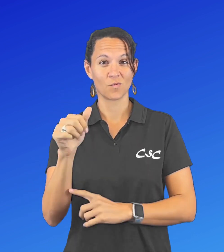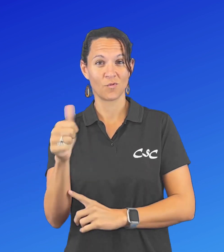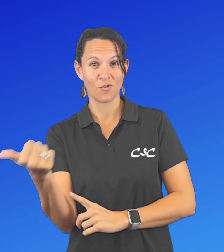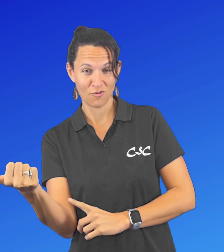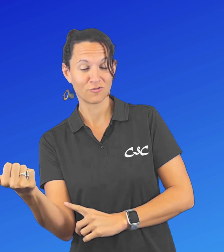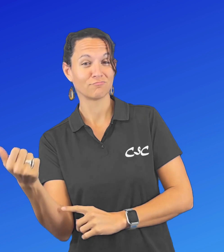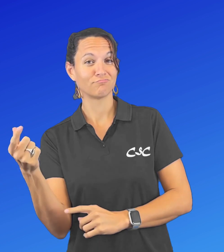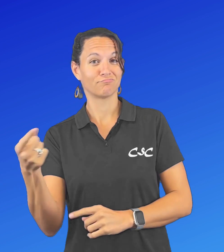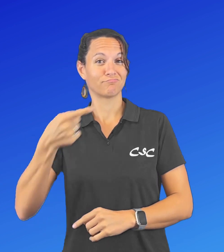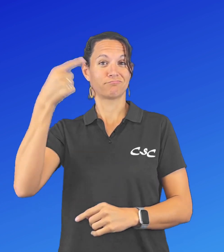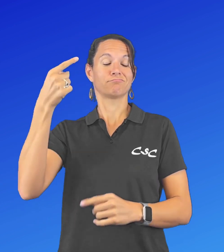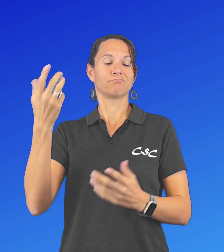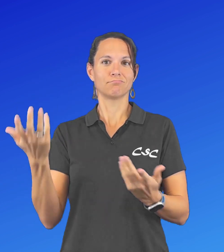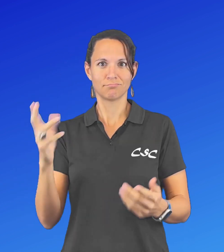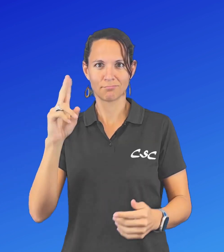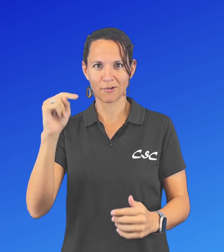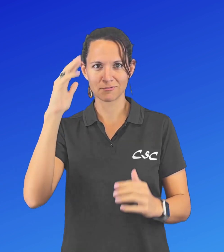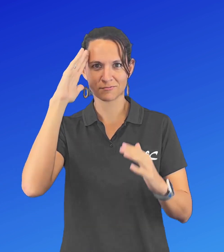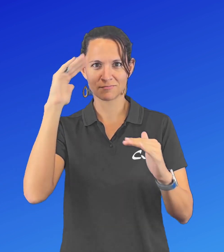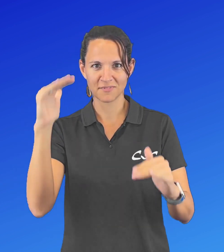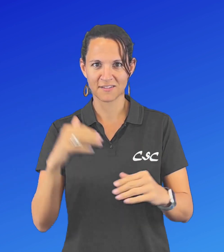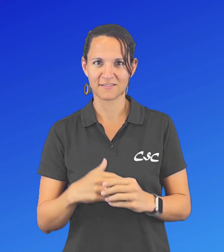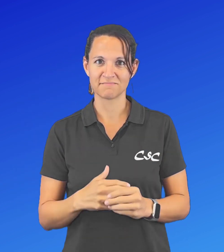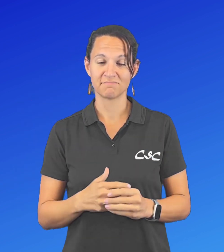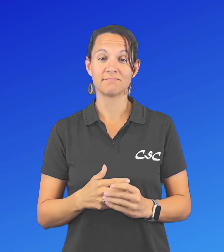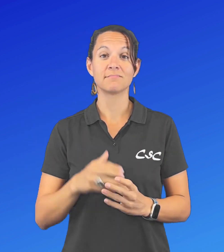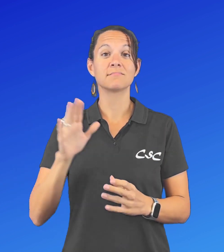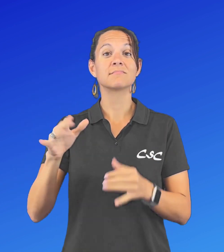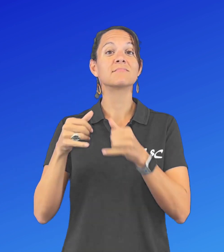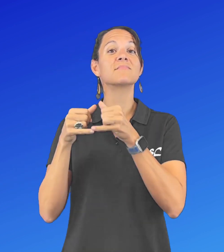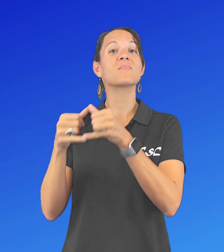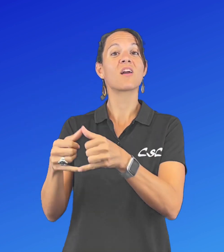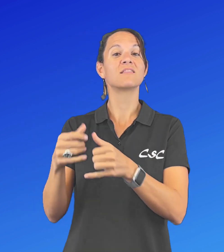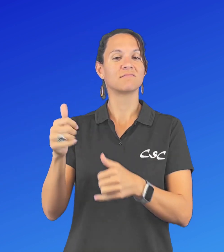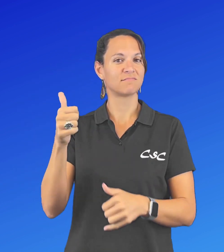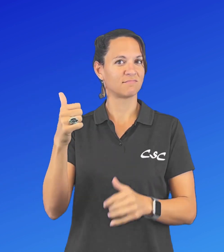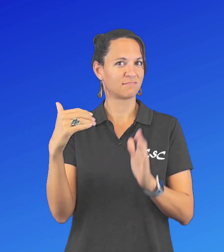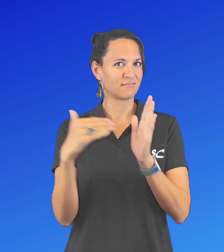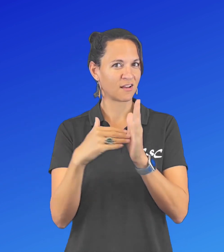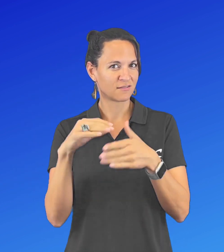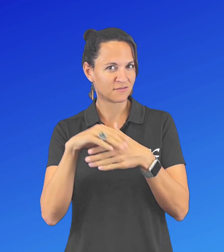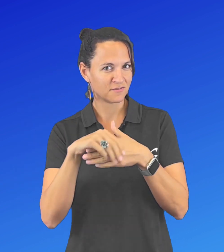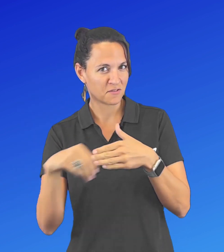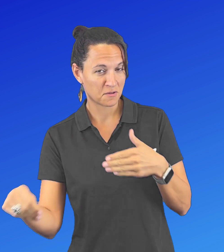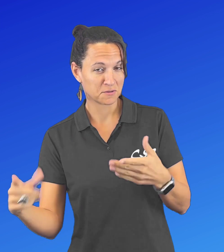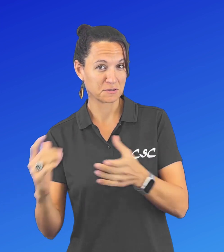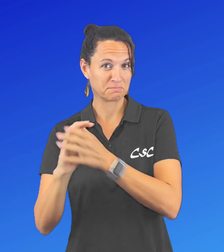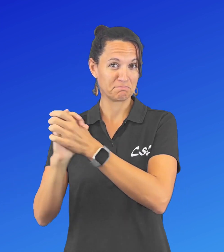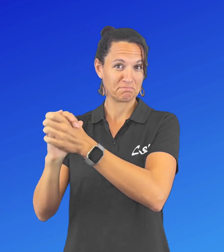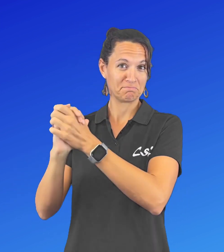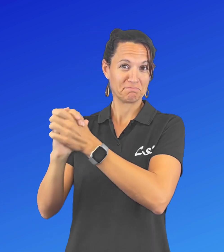an unexpected win for him. The prize was $10,000. Congratulations, Luke.